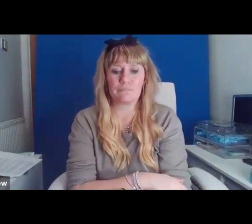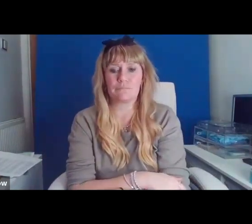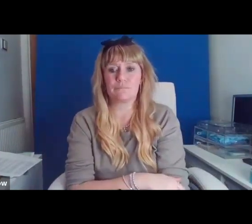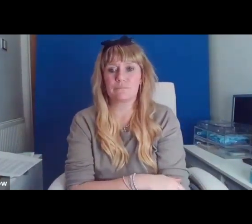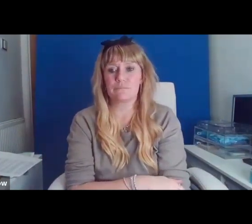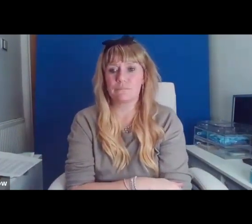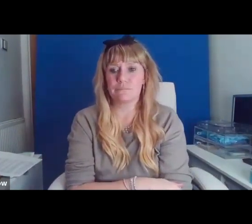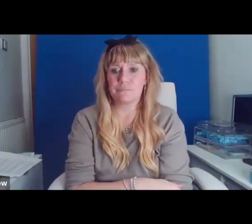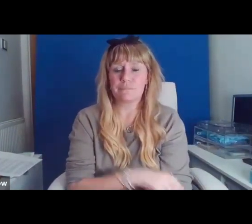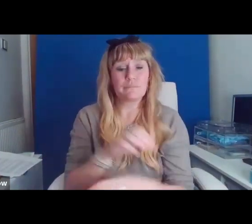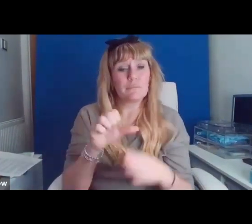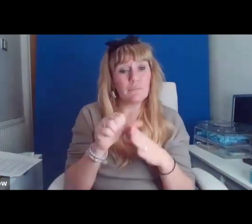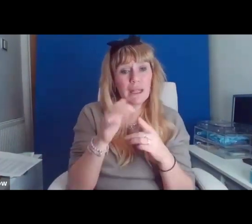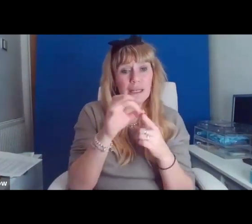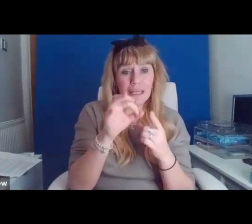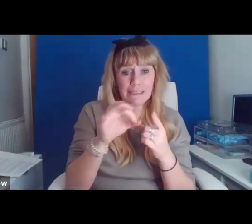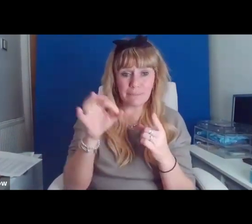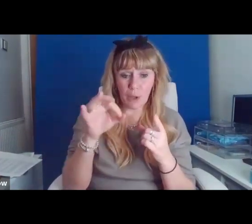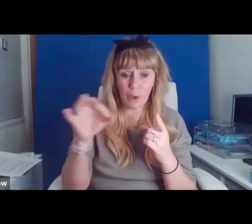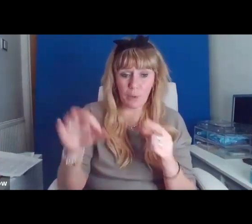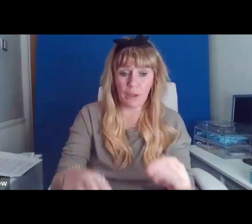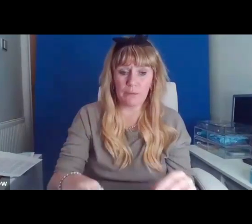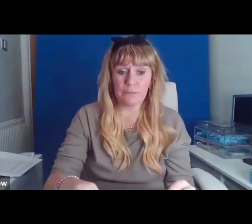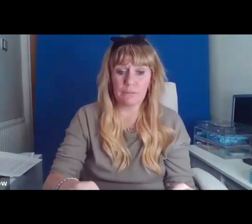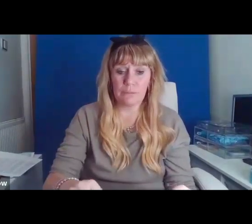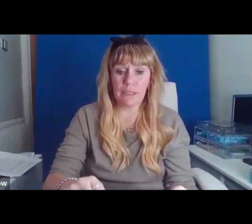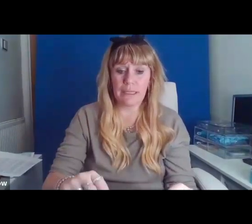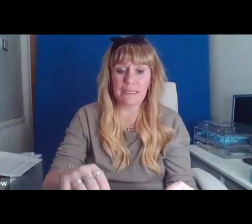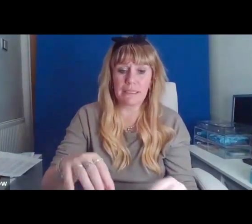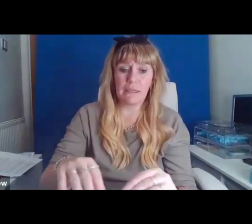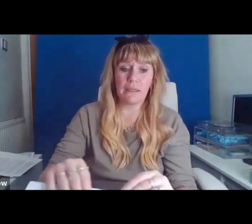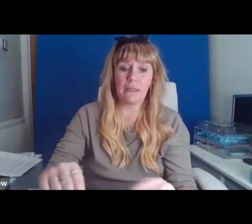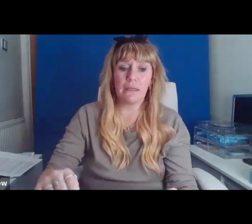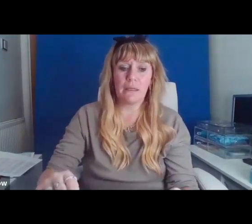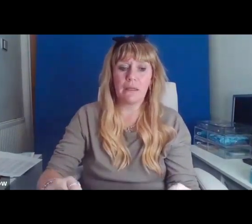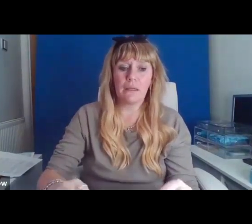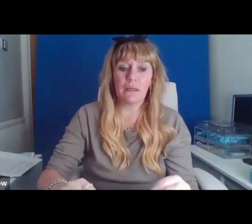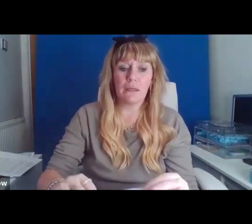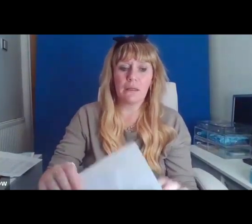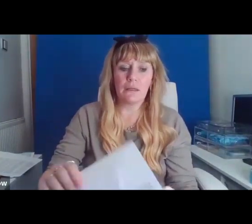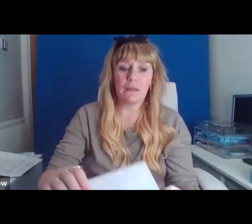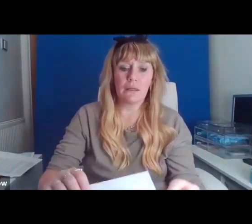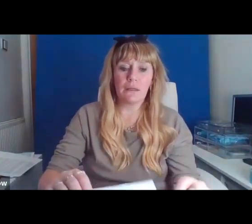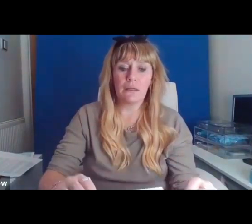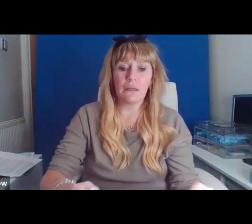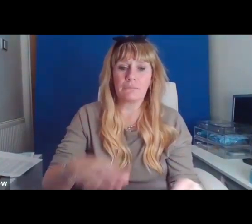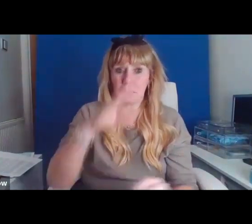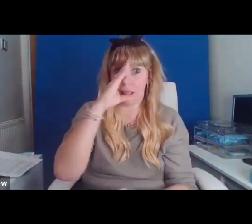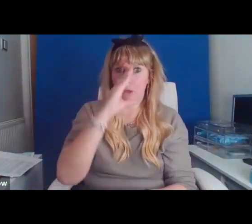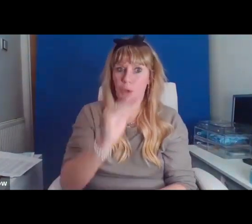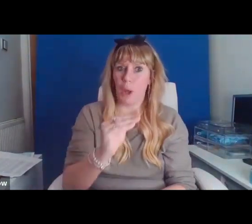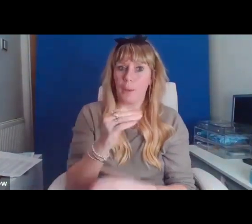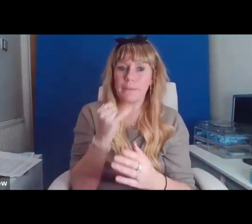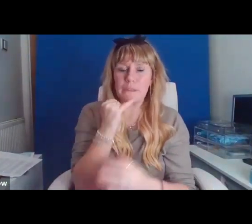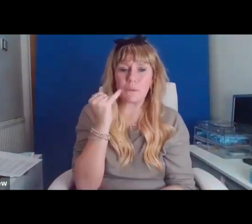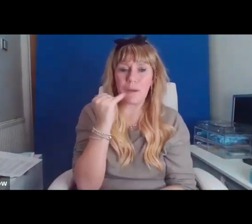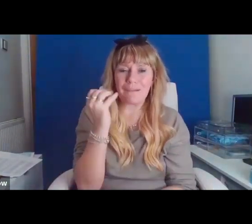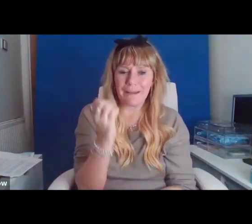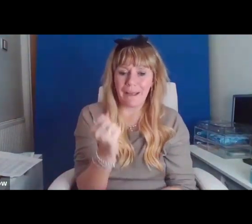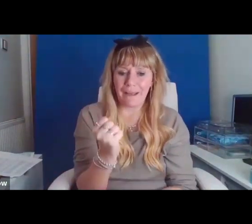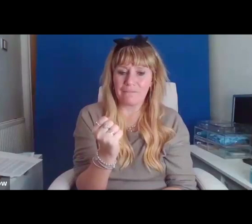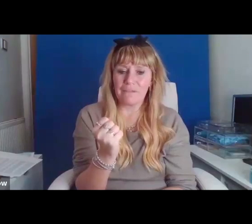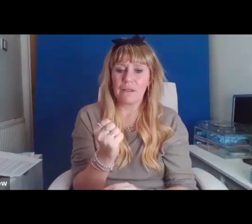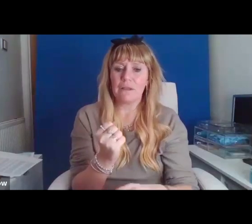This next one is a poem about chosen family, Contact Morning for Swearing. This is after Leah Lakshmi